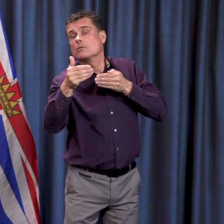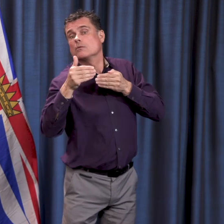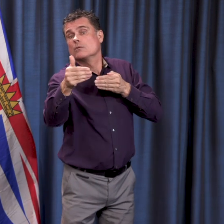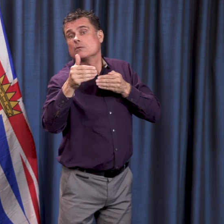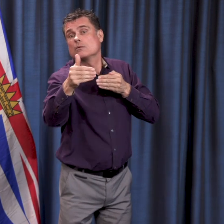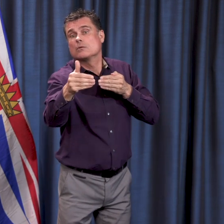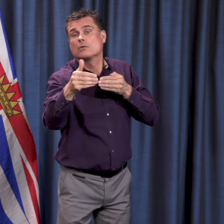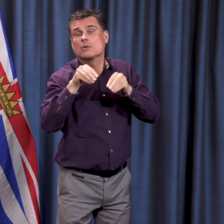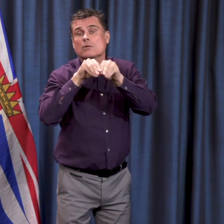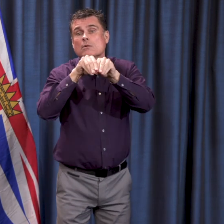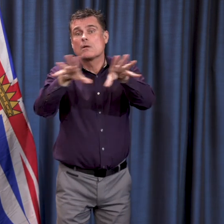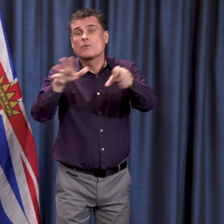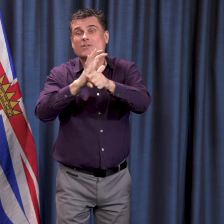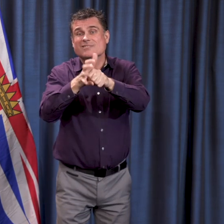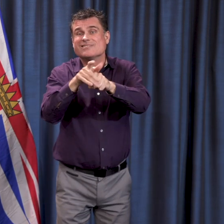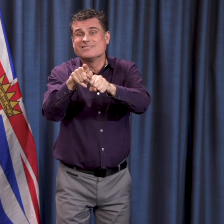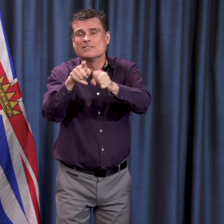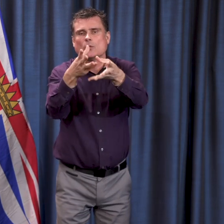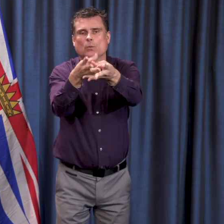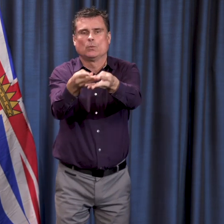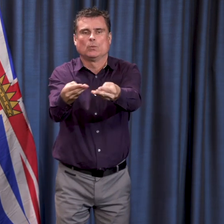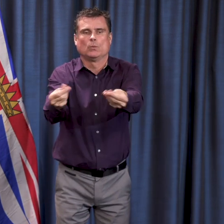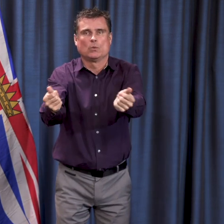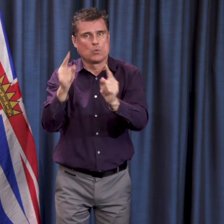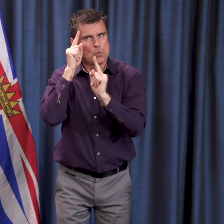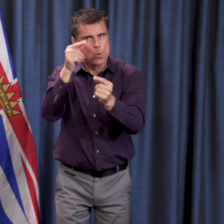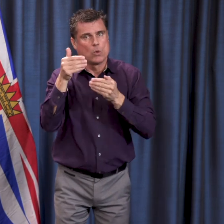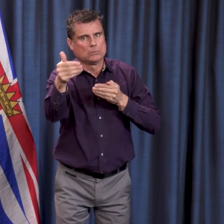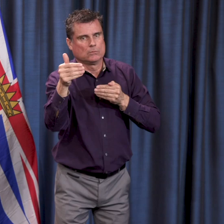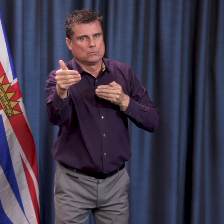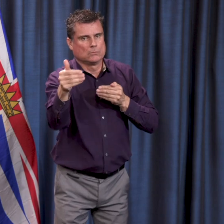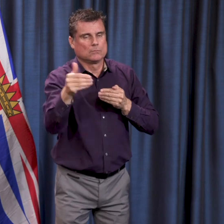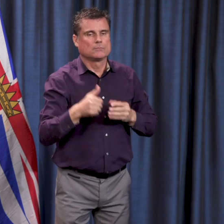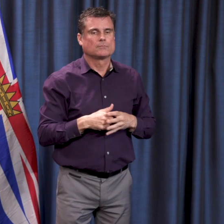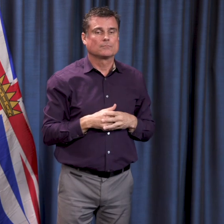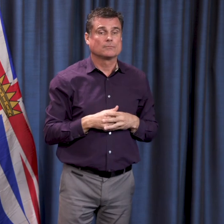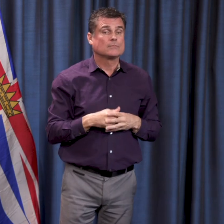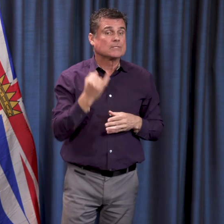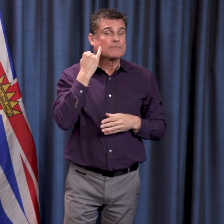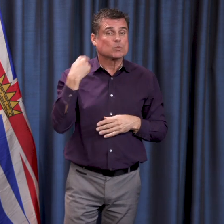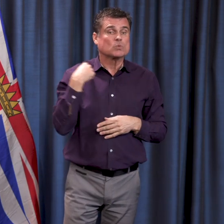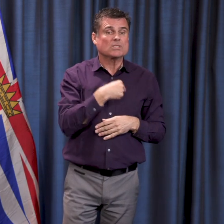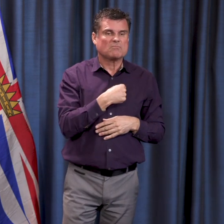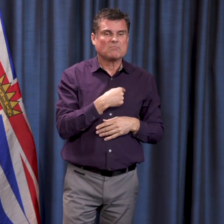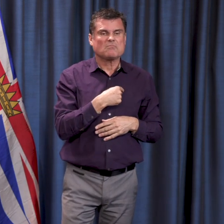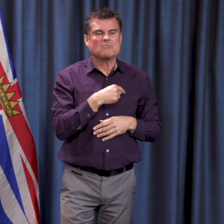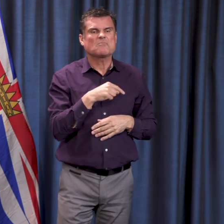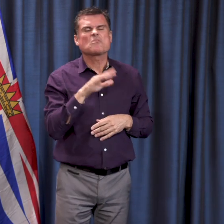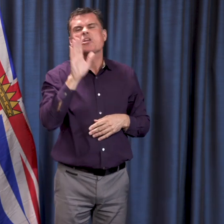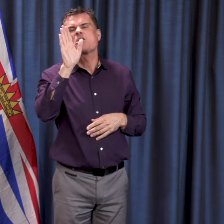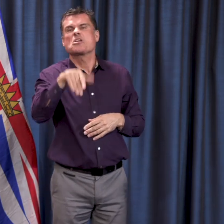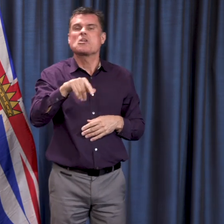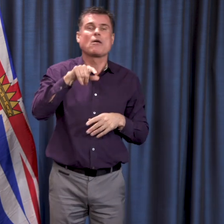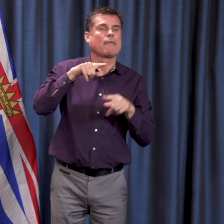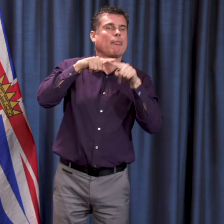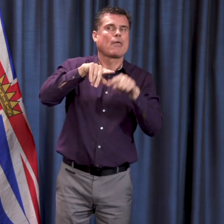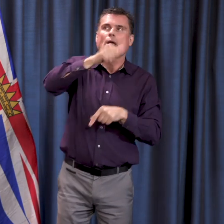no chance we'll beat this if we leave the work to others. That each of us doesn't play our role. We need everyone to.